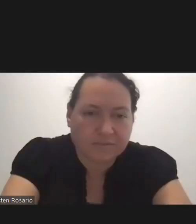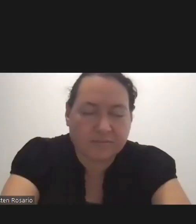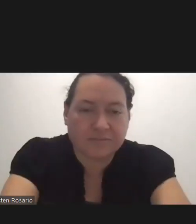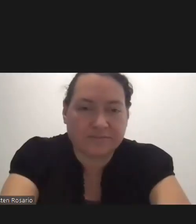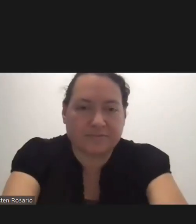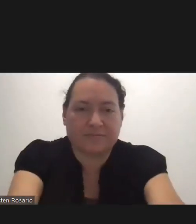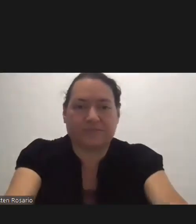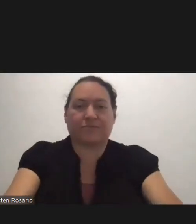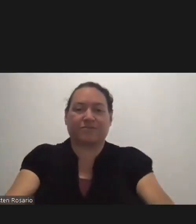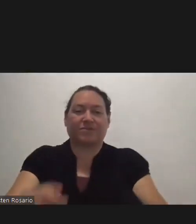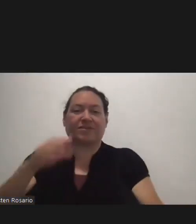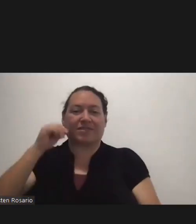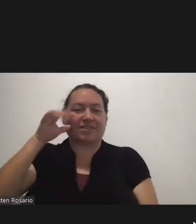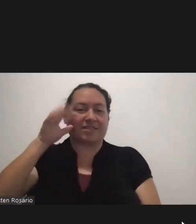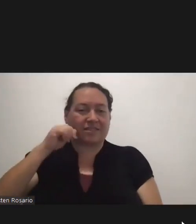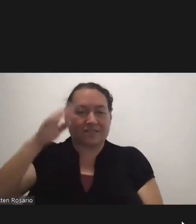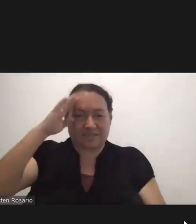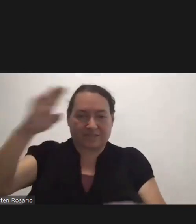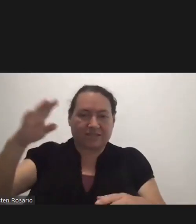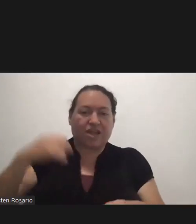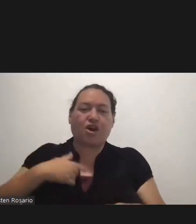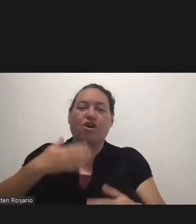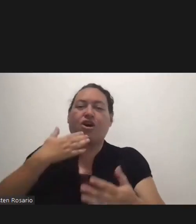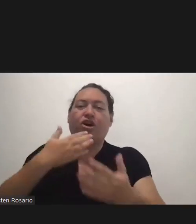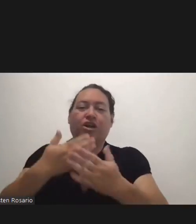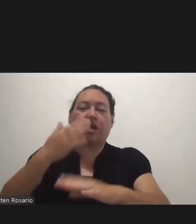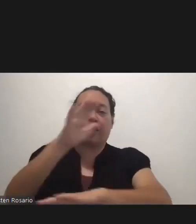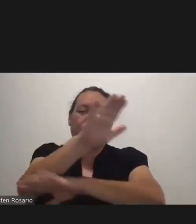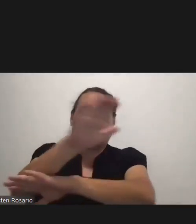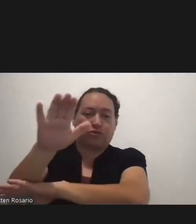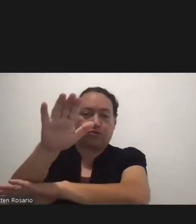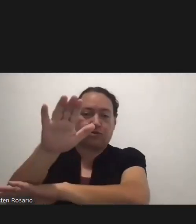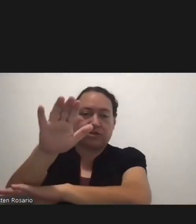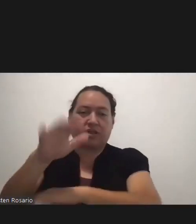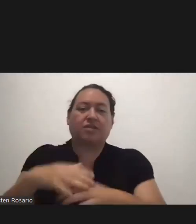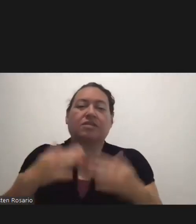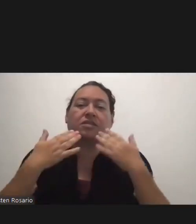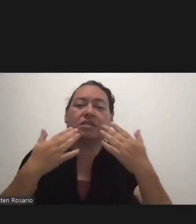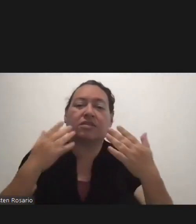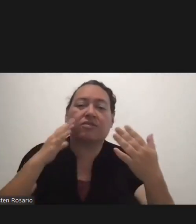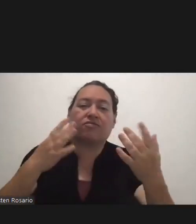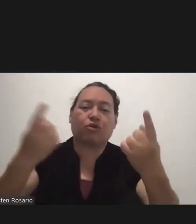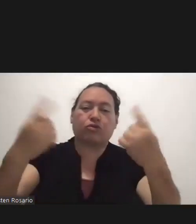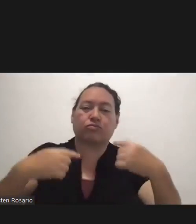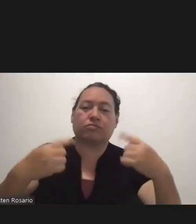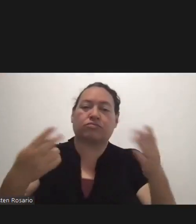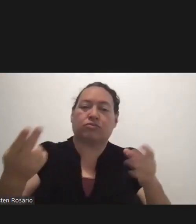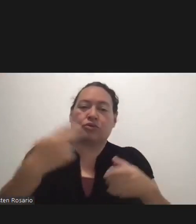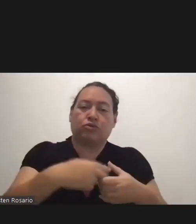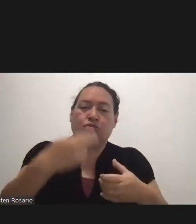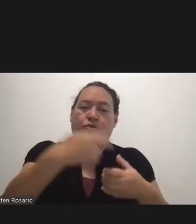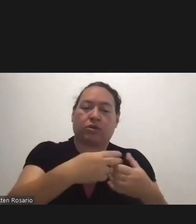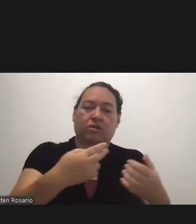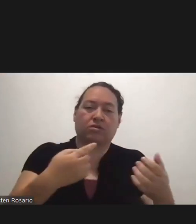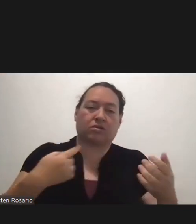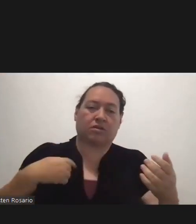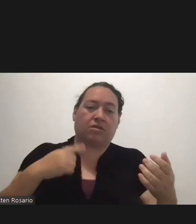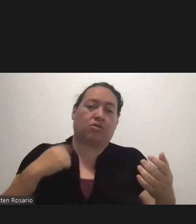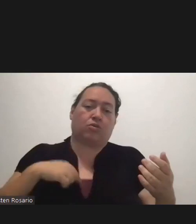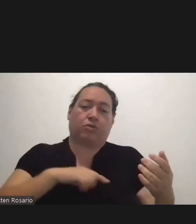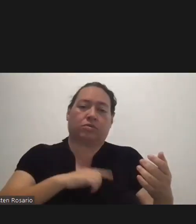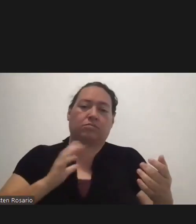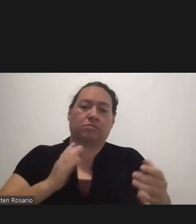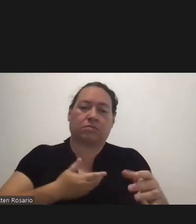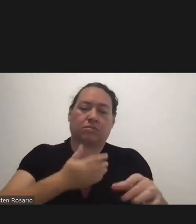Hafadeh and good afternoon Thank you for joining us For today's COVID-19 press conference